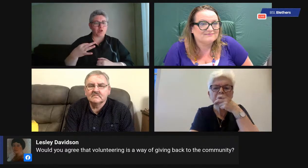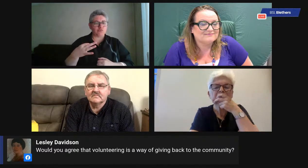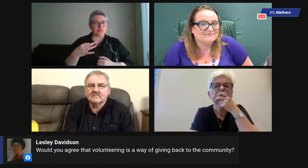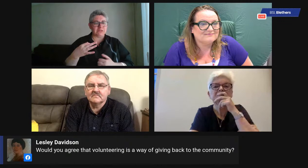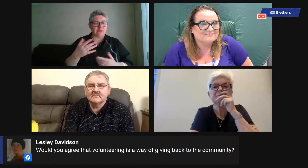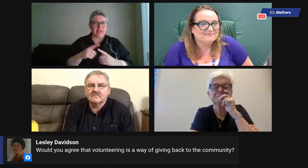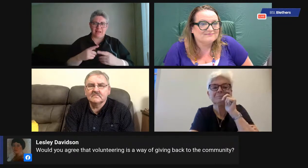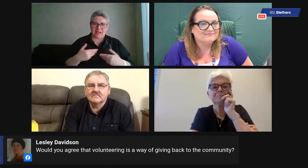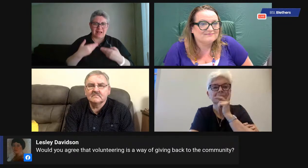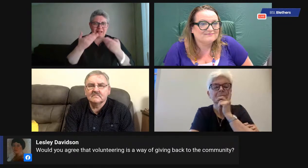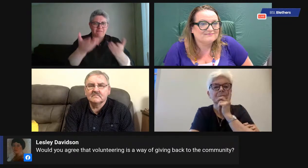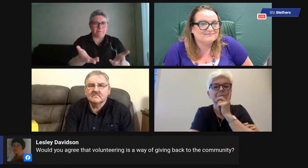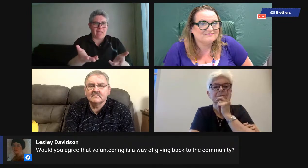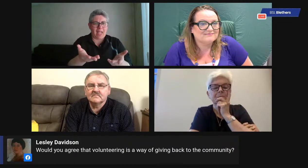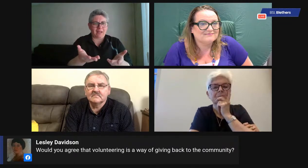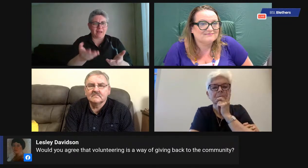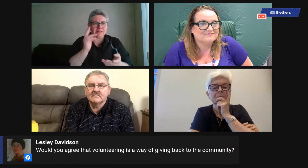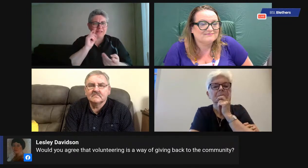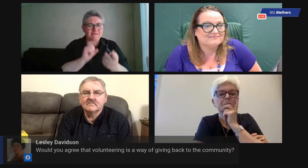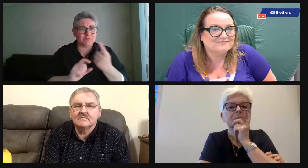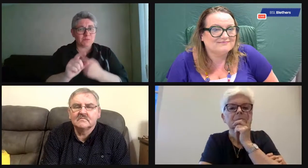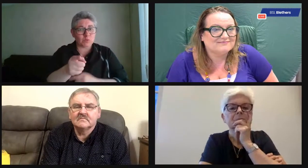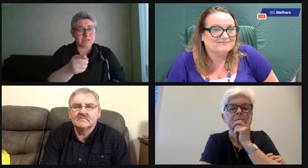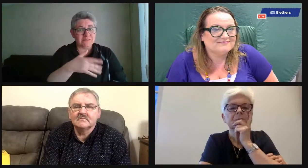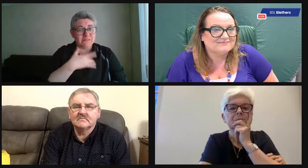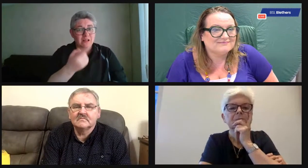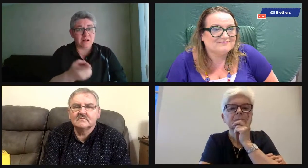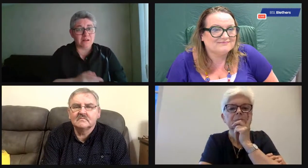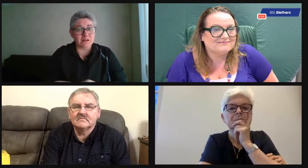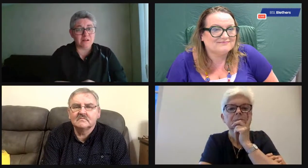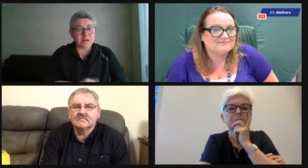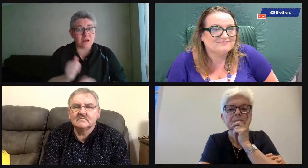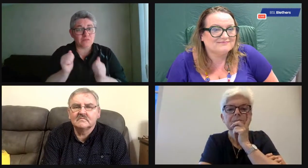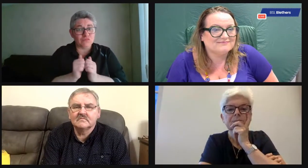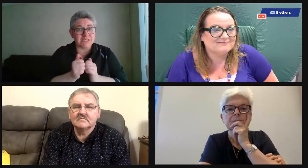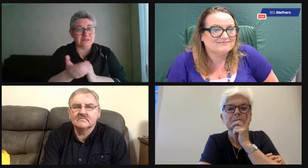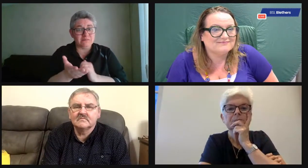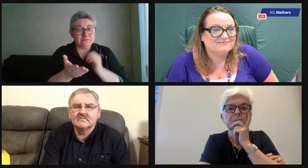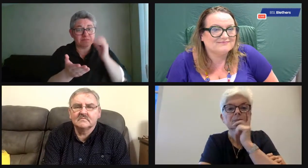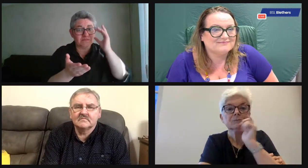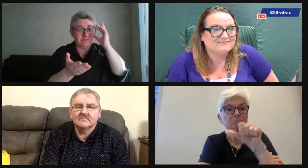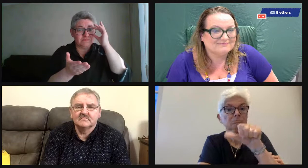is this something, as Leslie says, a way of giving back to the deaf community, do you feel?